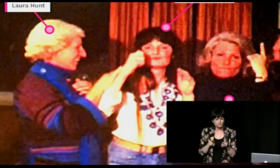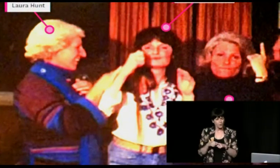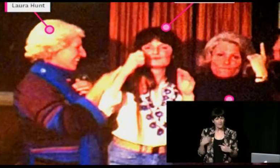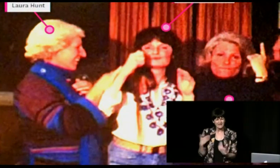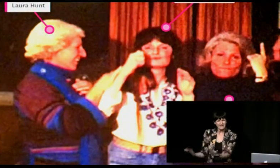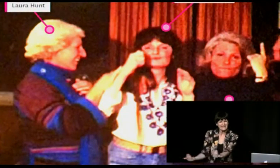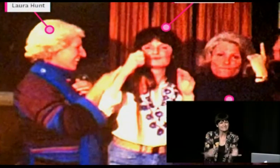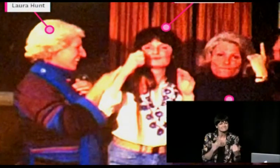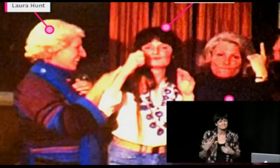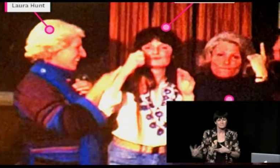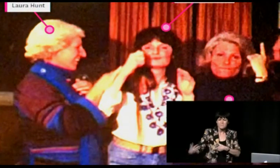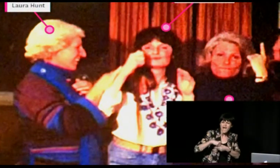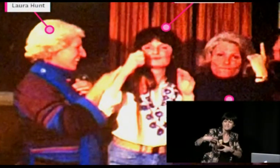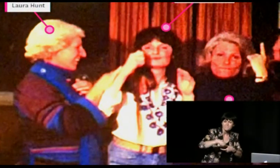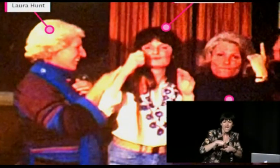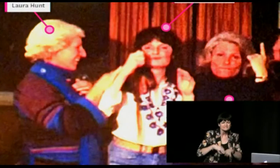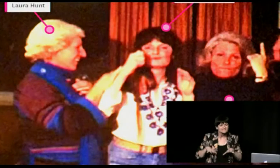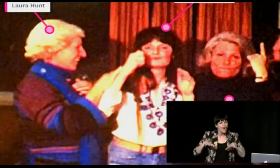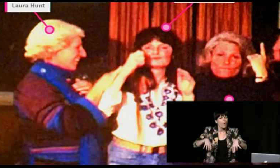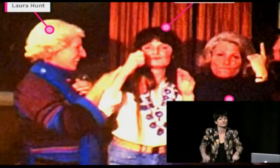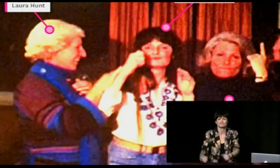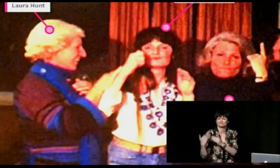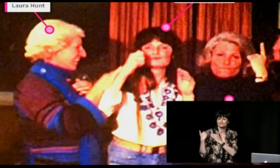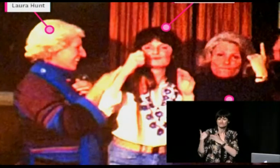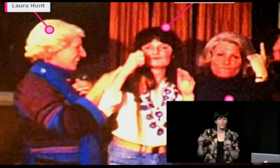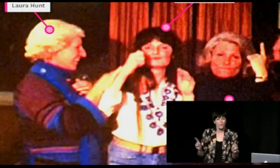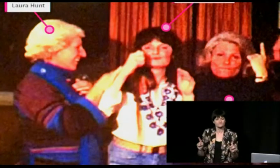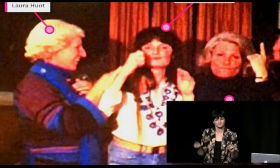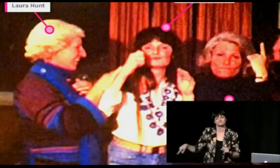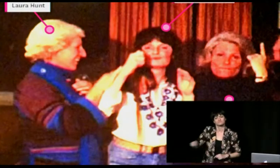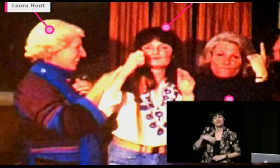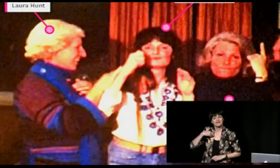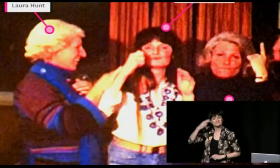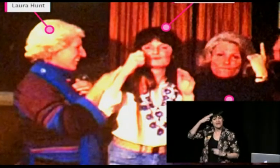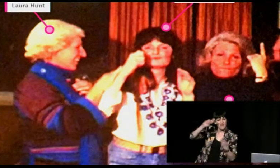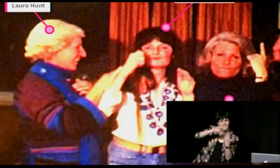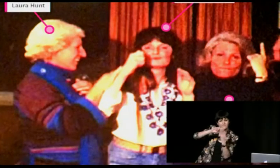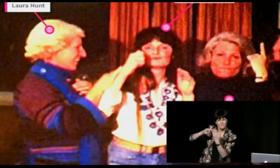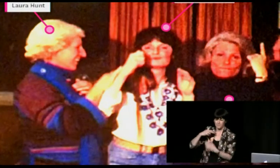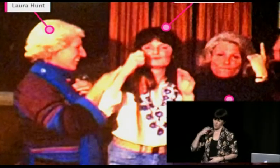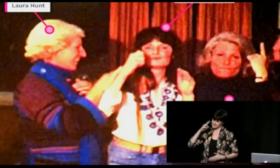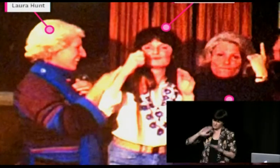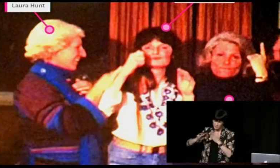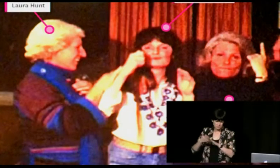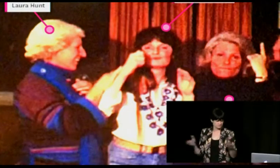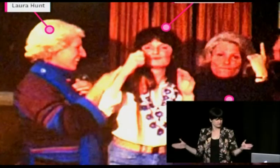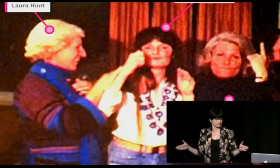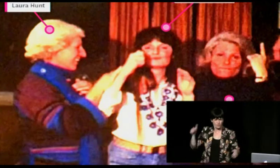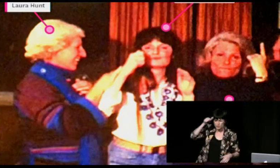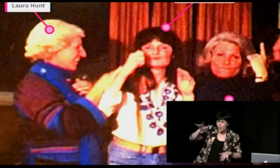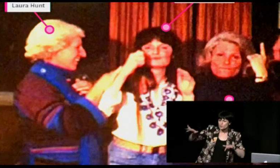we'll also have a feature to again try and elicit more participation and ownership from the deaf community so this is a feature where